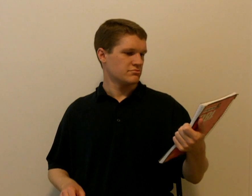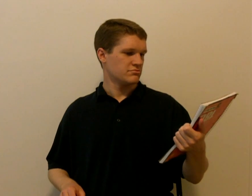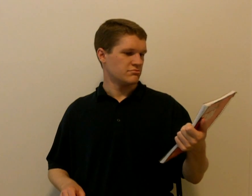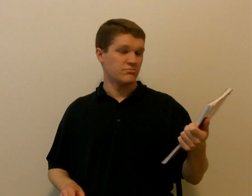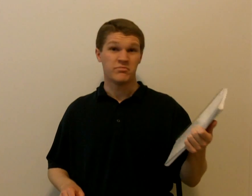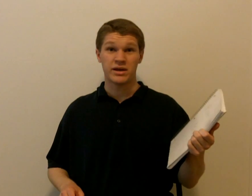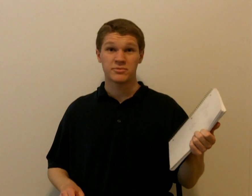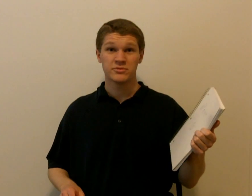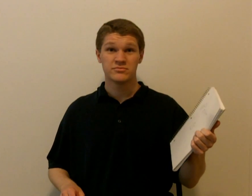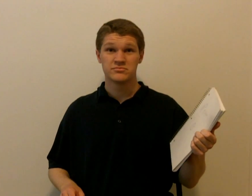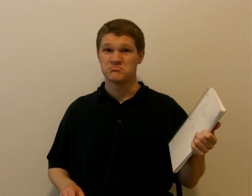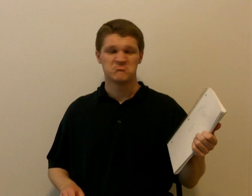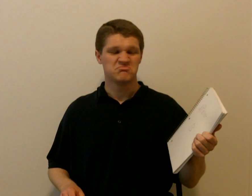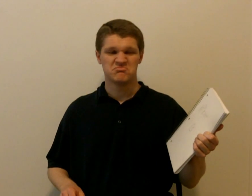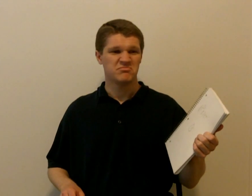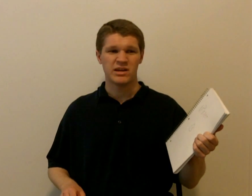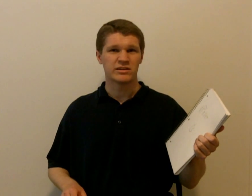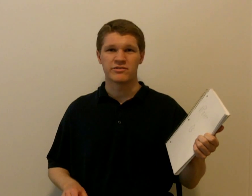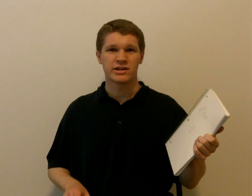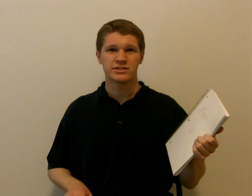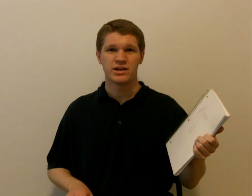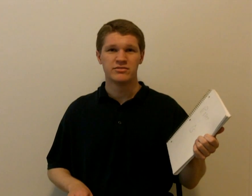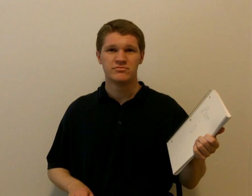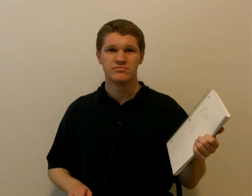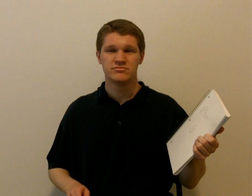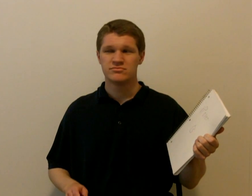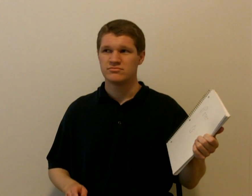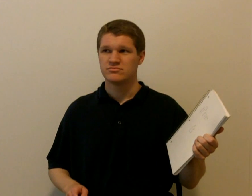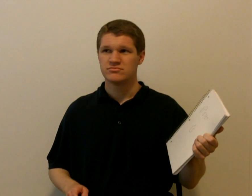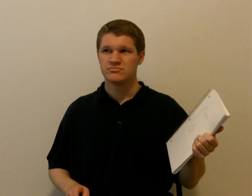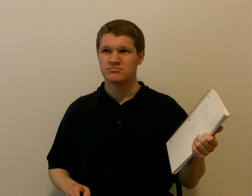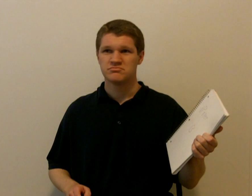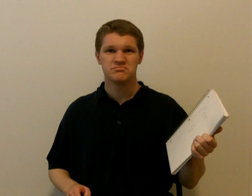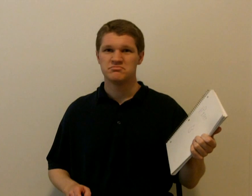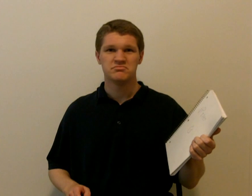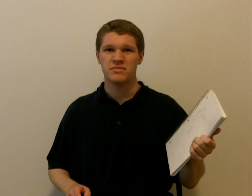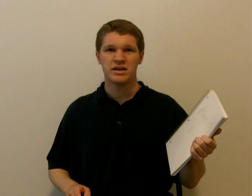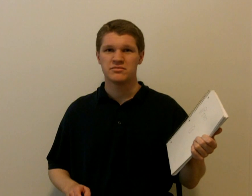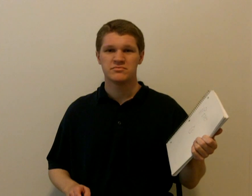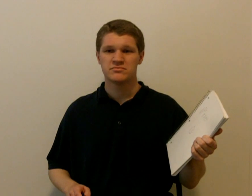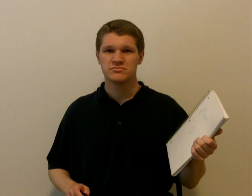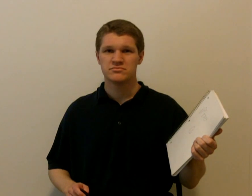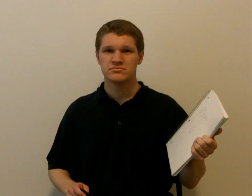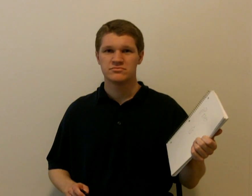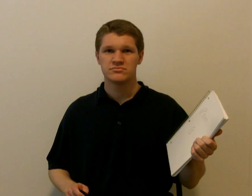Paper? That'll never catch on. No. powerful. blue and make ever focus on that